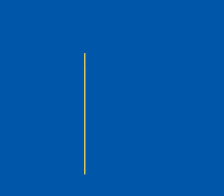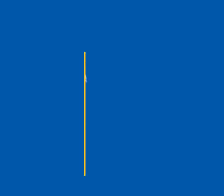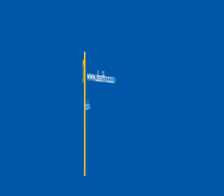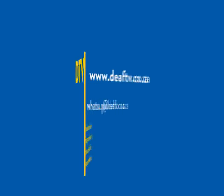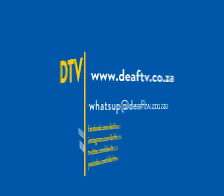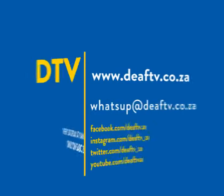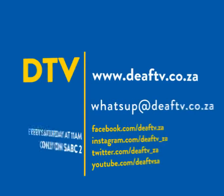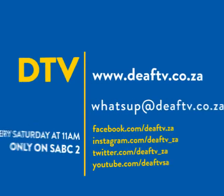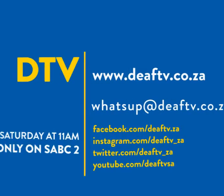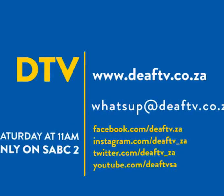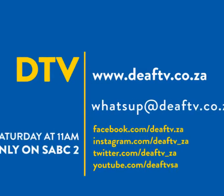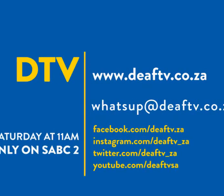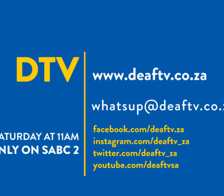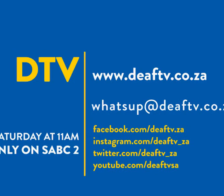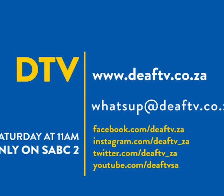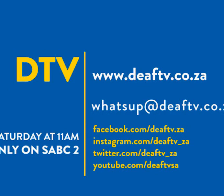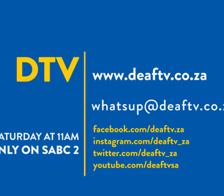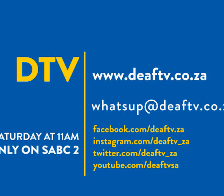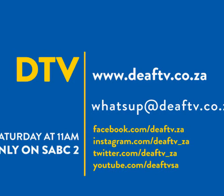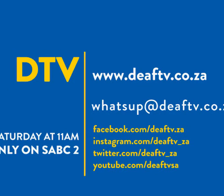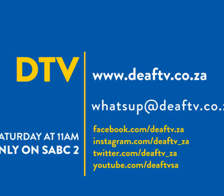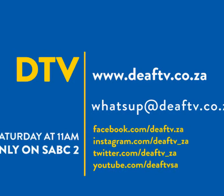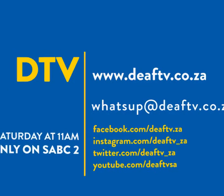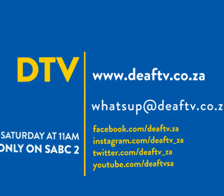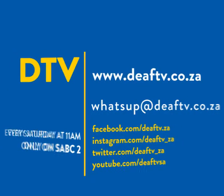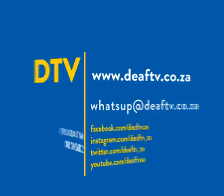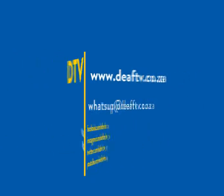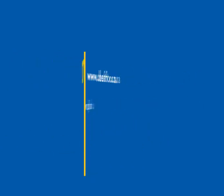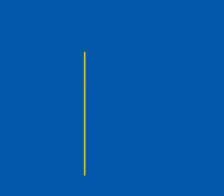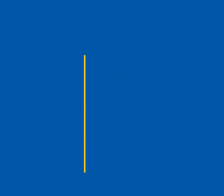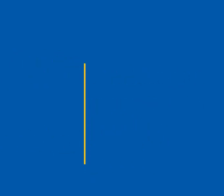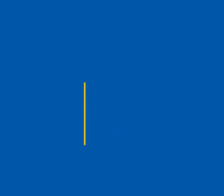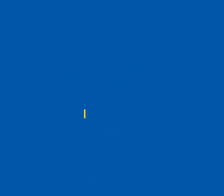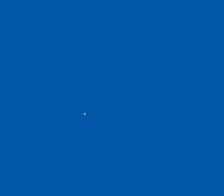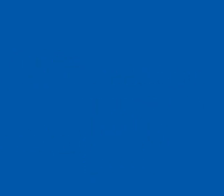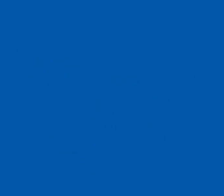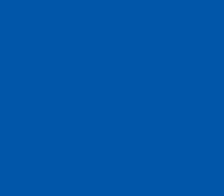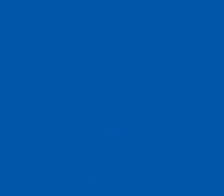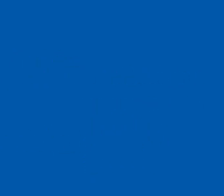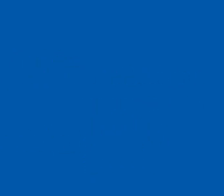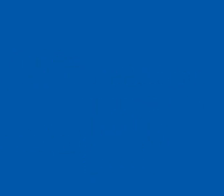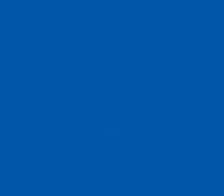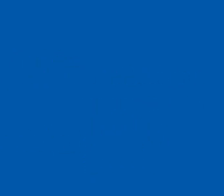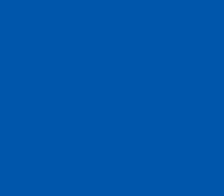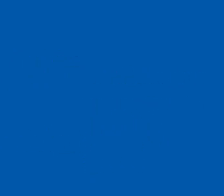Sorry, I'm busy! days of I'm busy with the-to-to-day-day-day-day-to-to-to-day-to If.C — you,